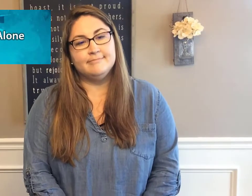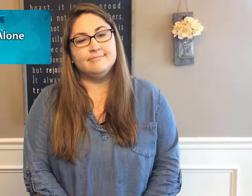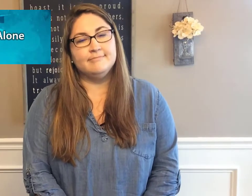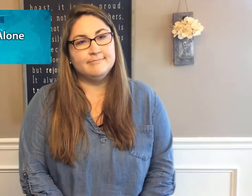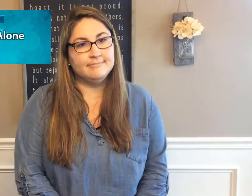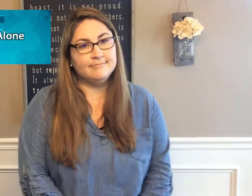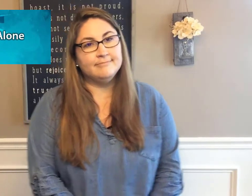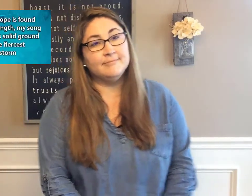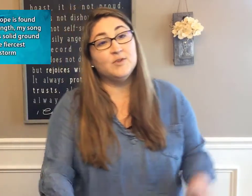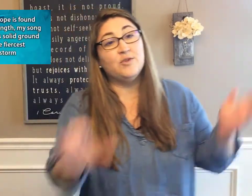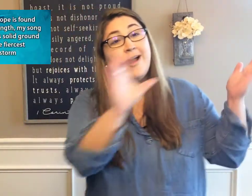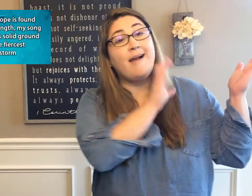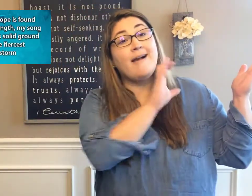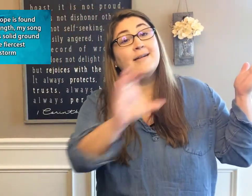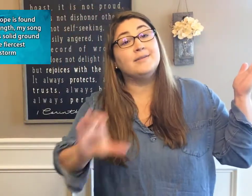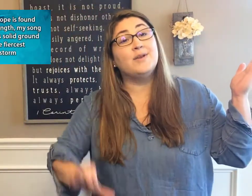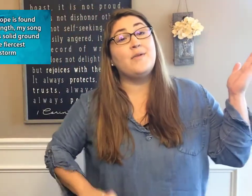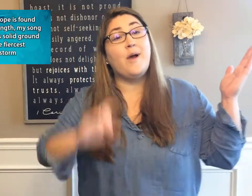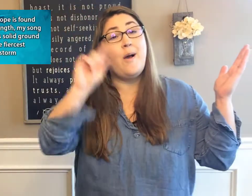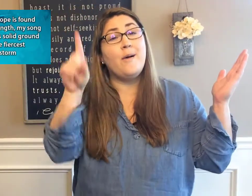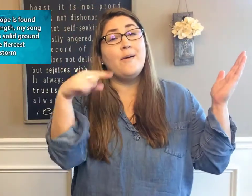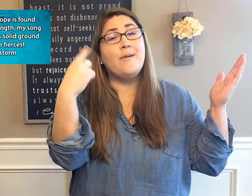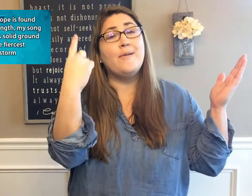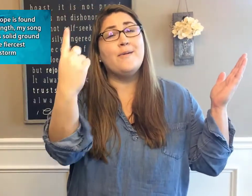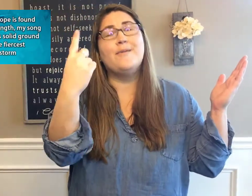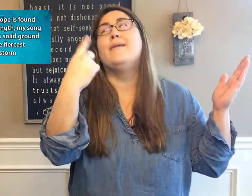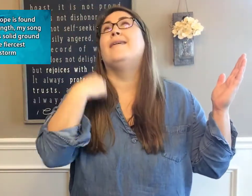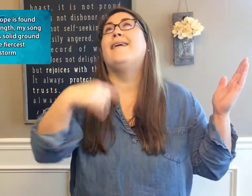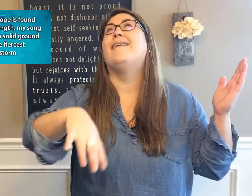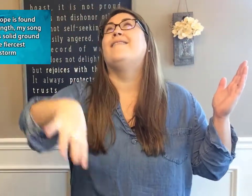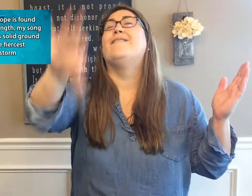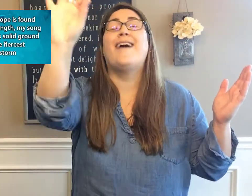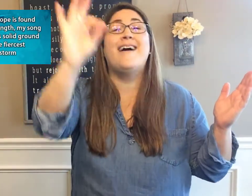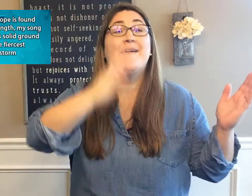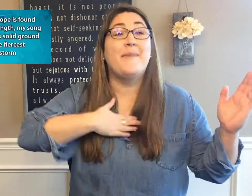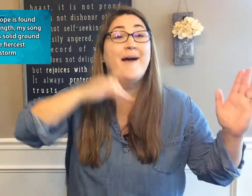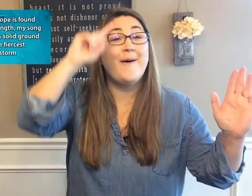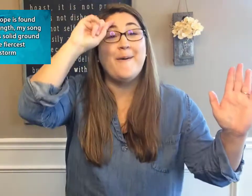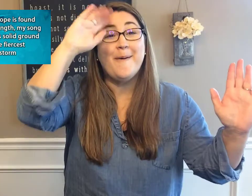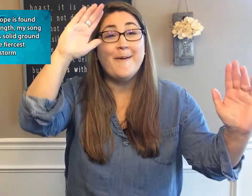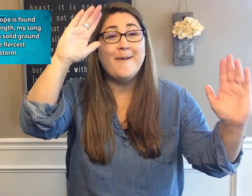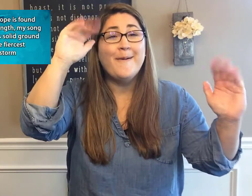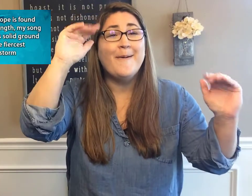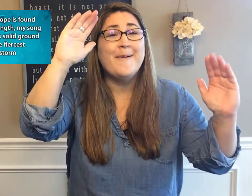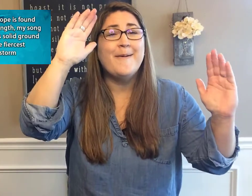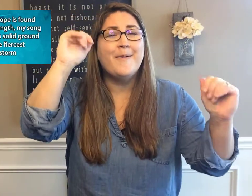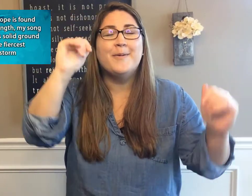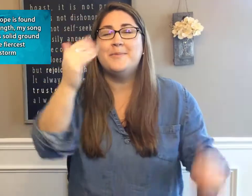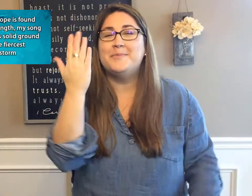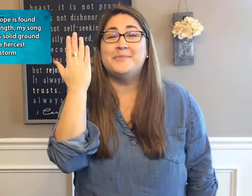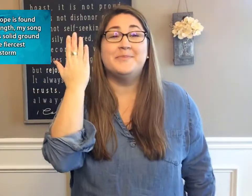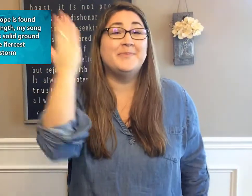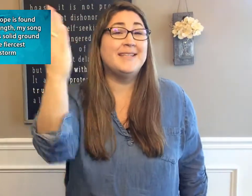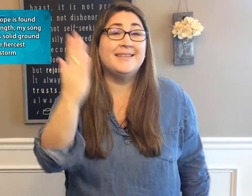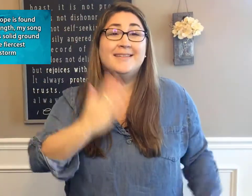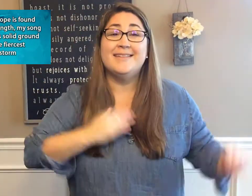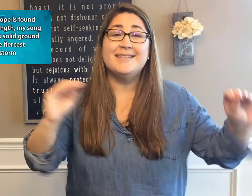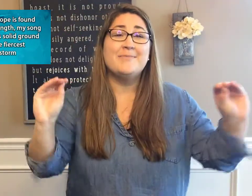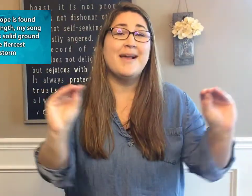In Christ alone, my hope is found. He is